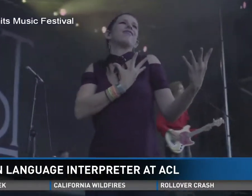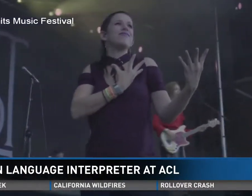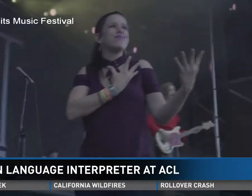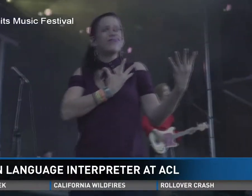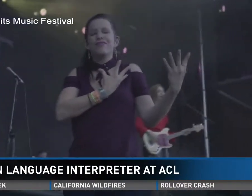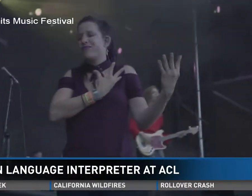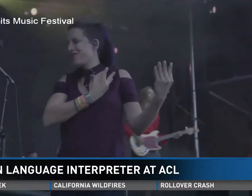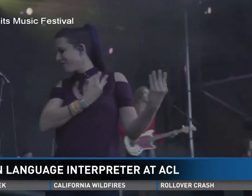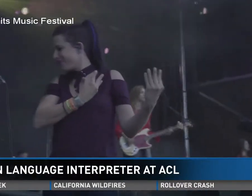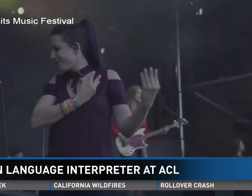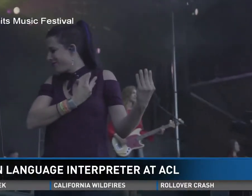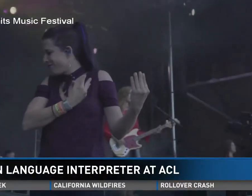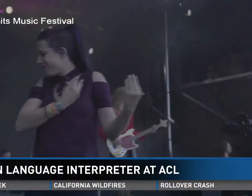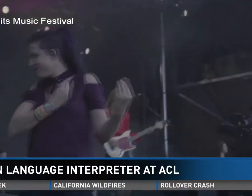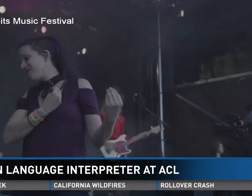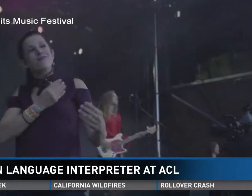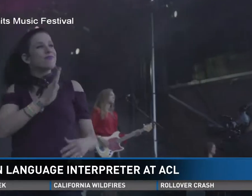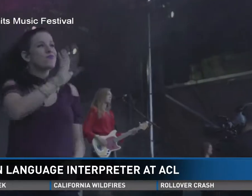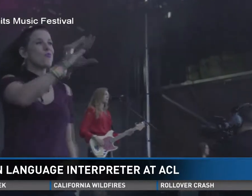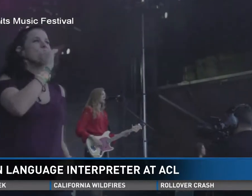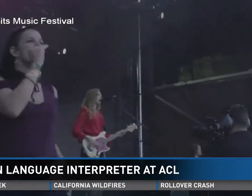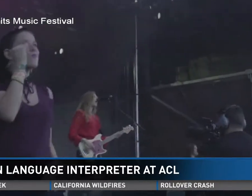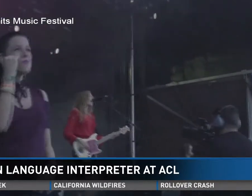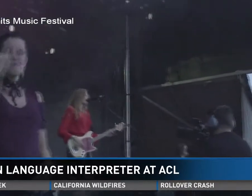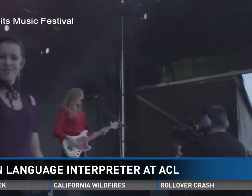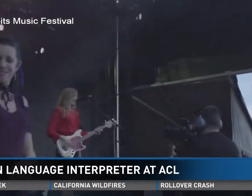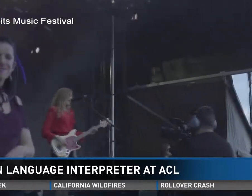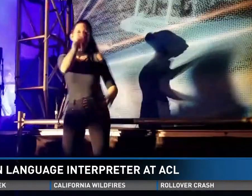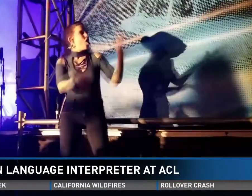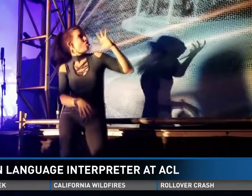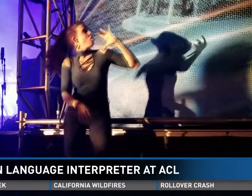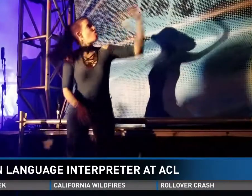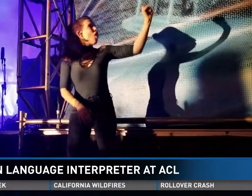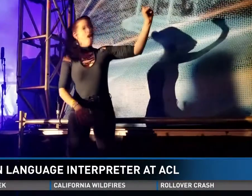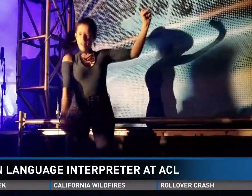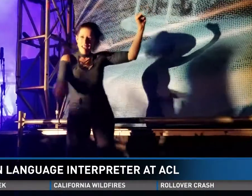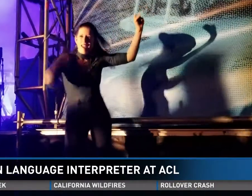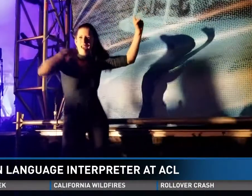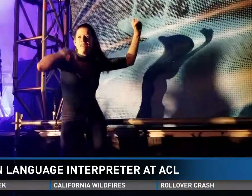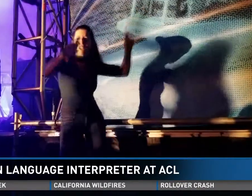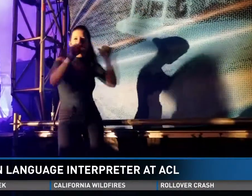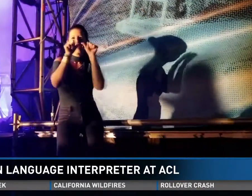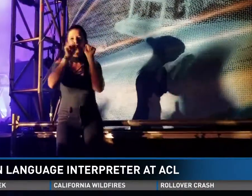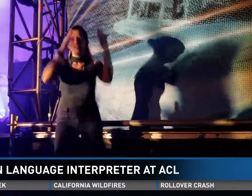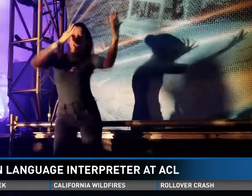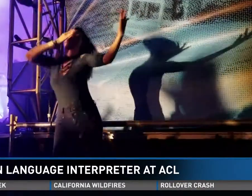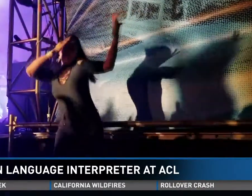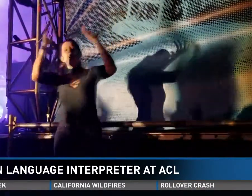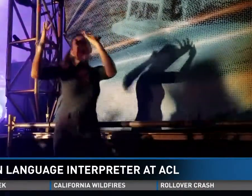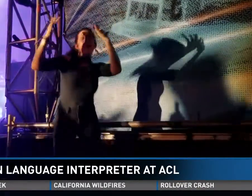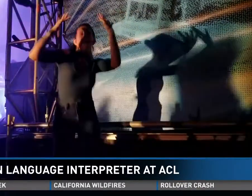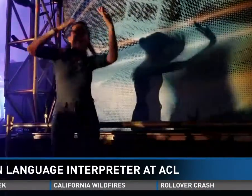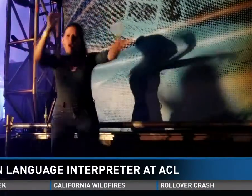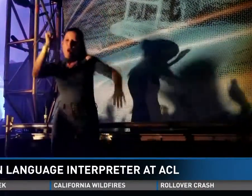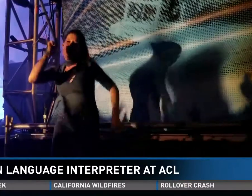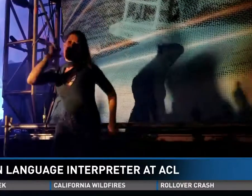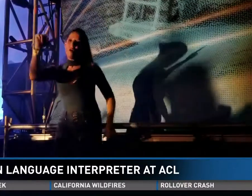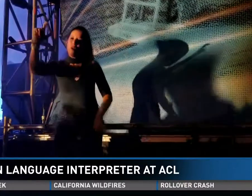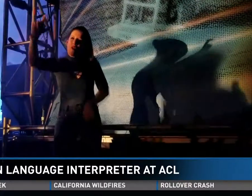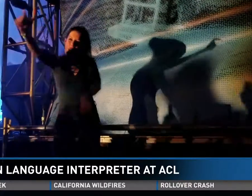the lyrics. Female voices sound the most clear to her. This is Jo interpreting on Saturday night at the Tove Lowe performance, Jo's